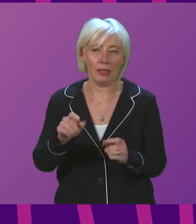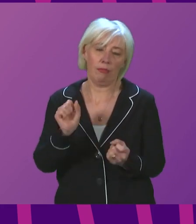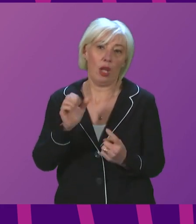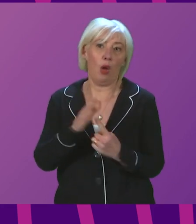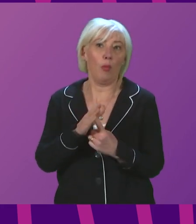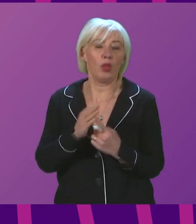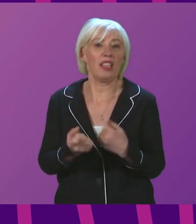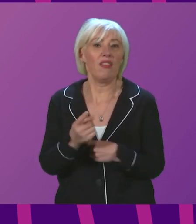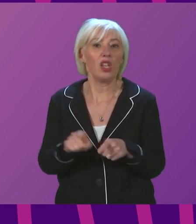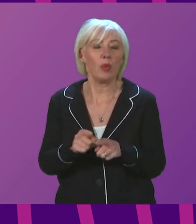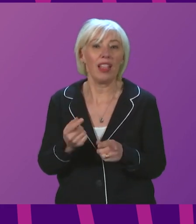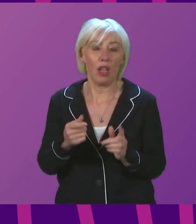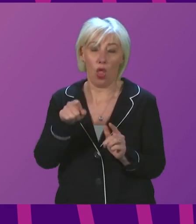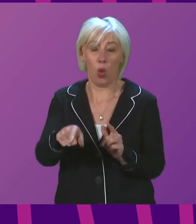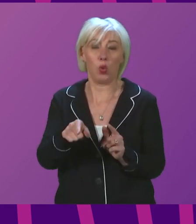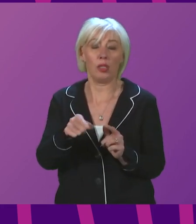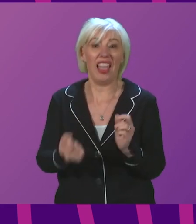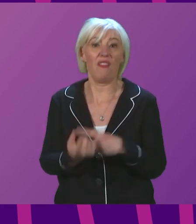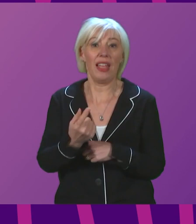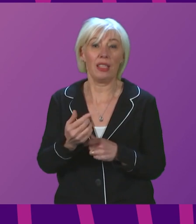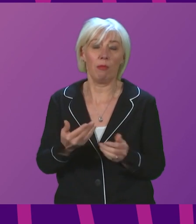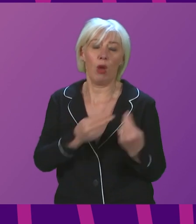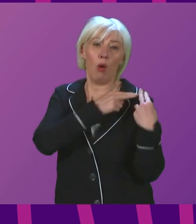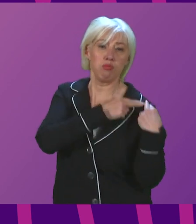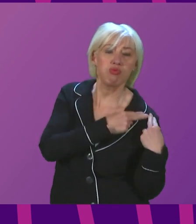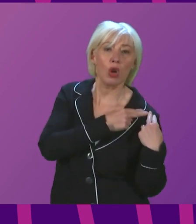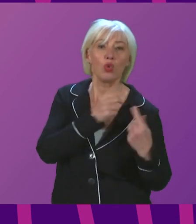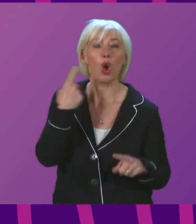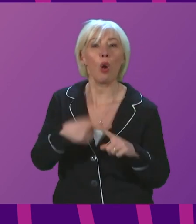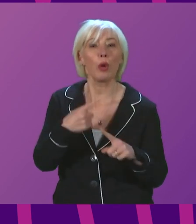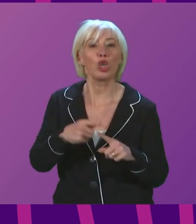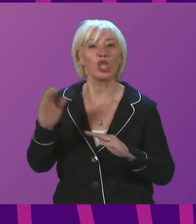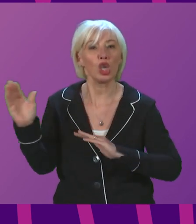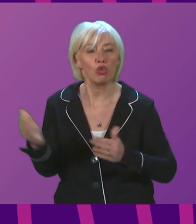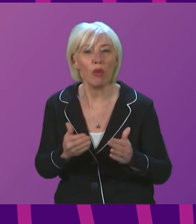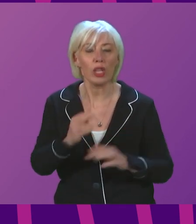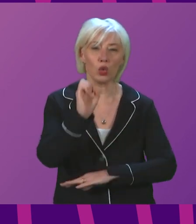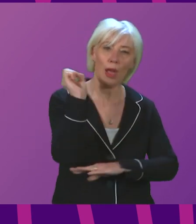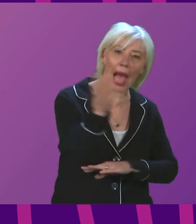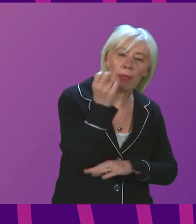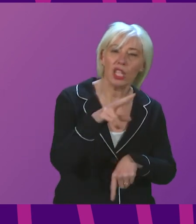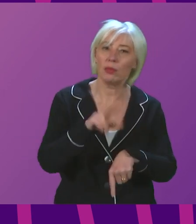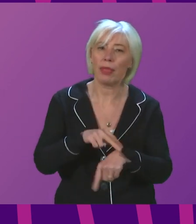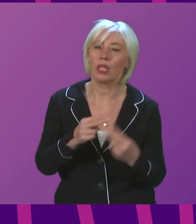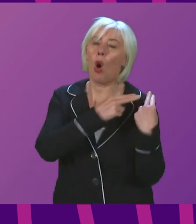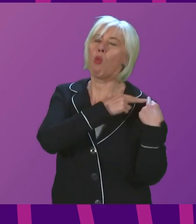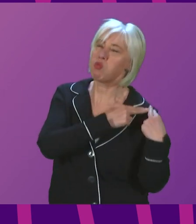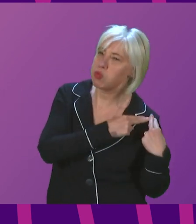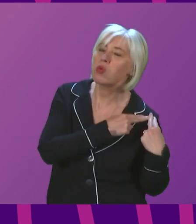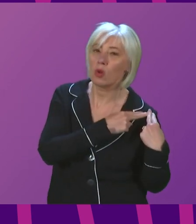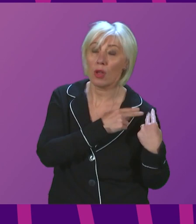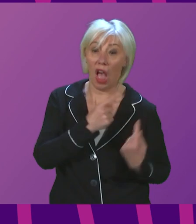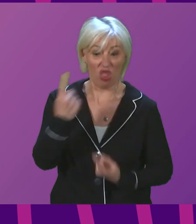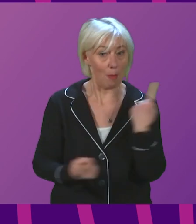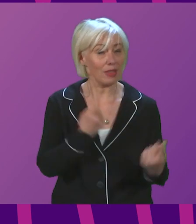these large events put an additional burden on emergency services, especially the police and ambulance services. At a time when these services